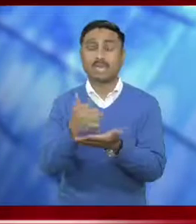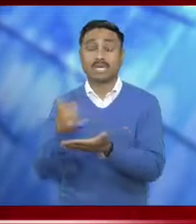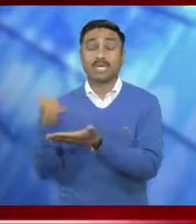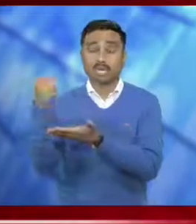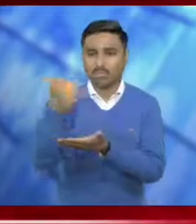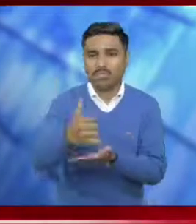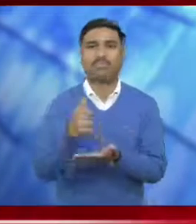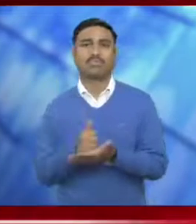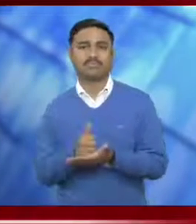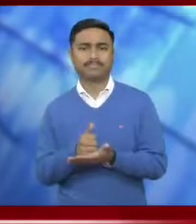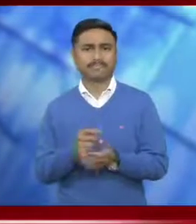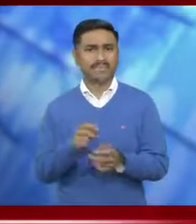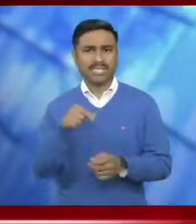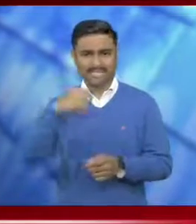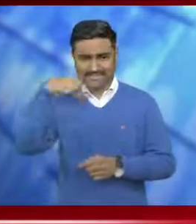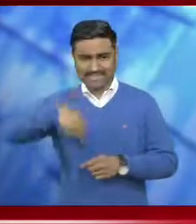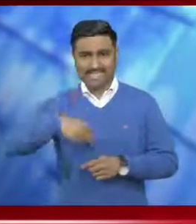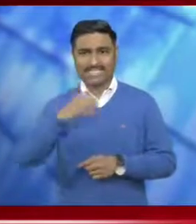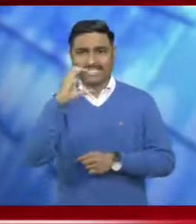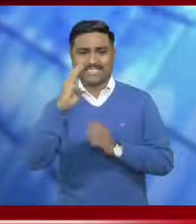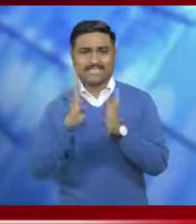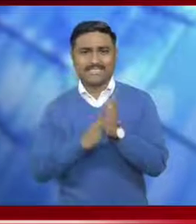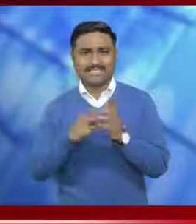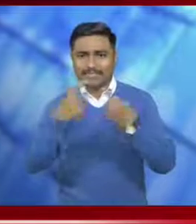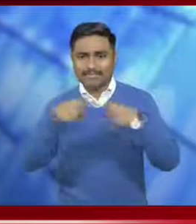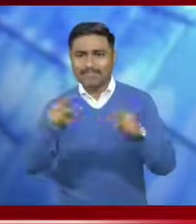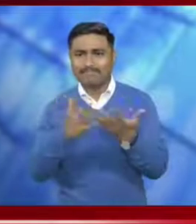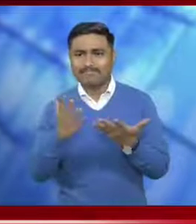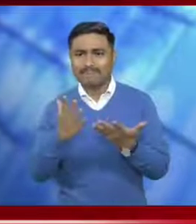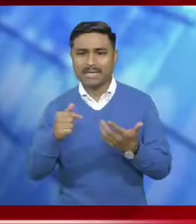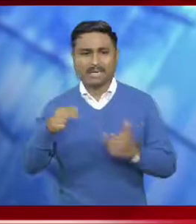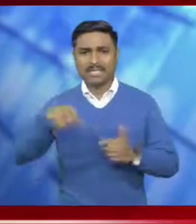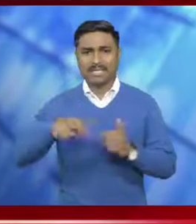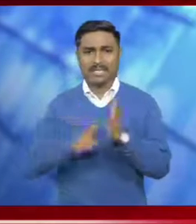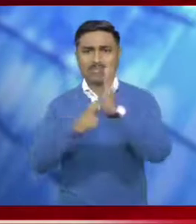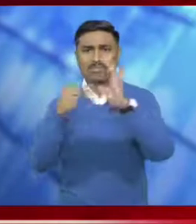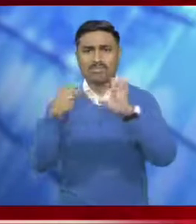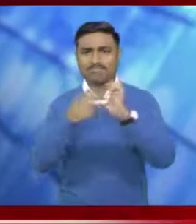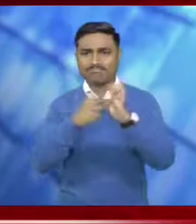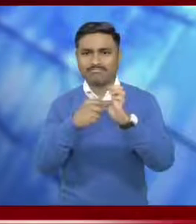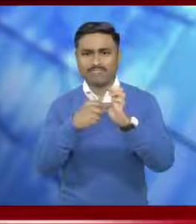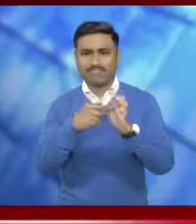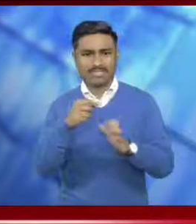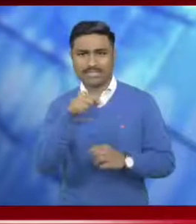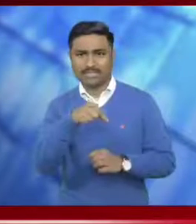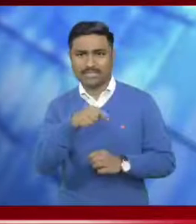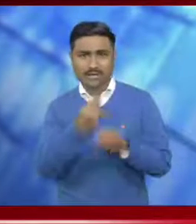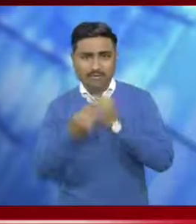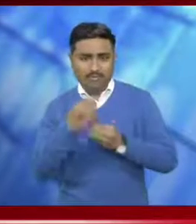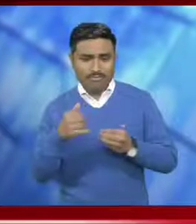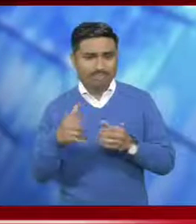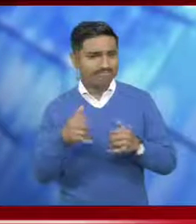Tamang, in his speech, applauded the initiative taken by the central government for the development of the North East region